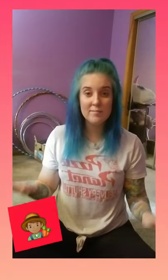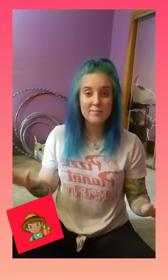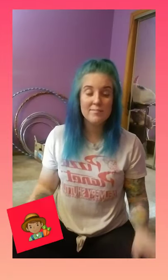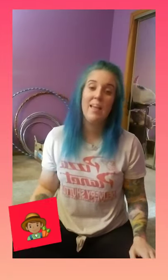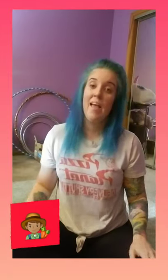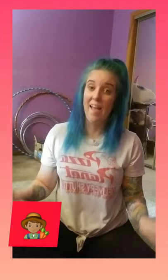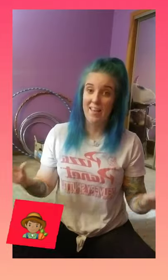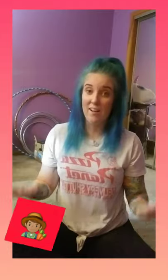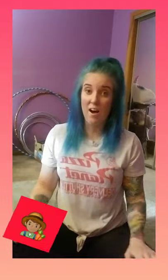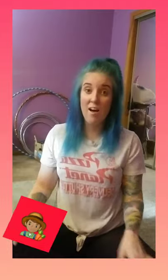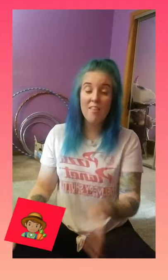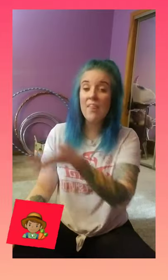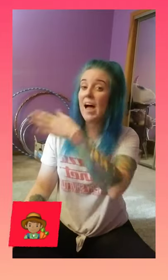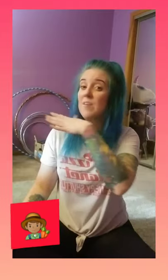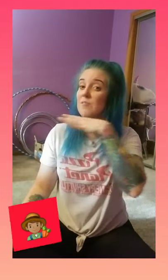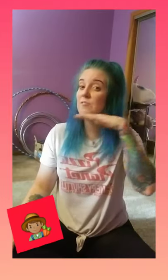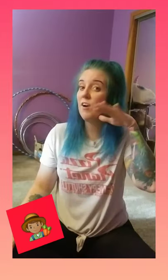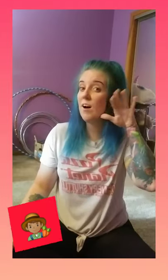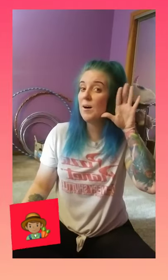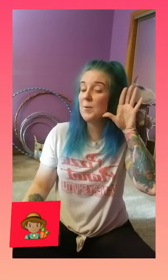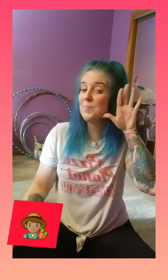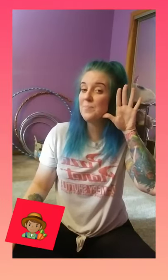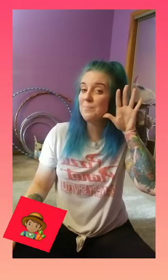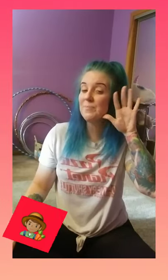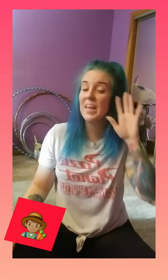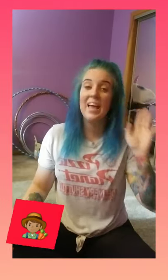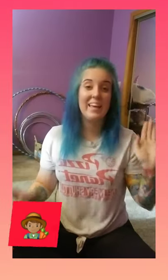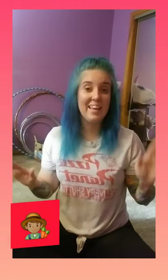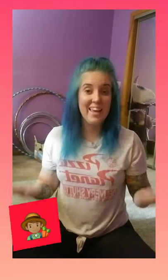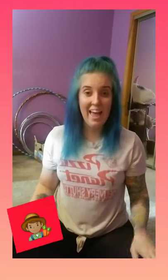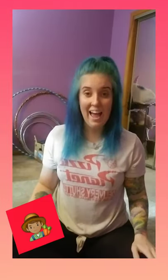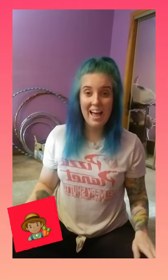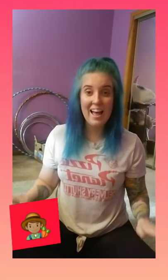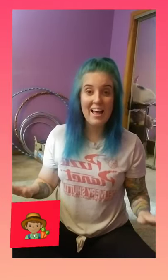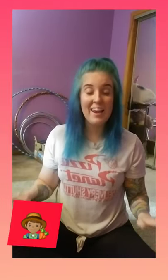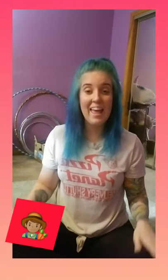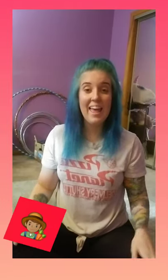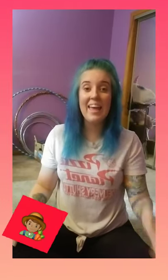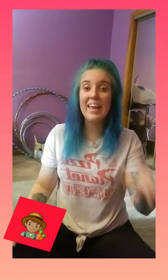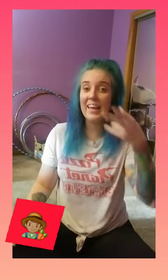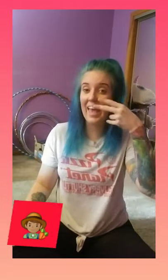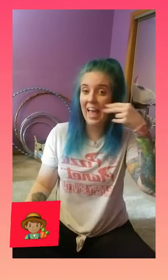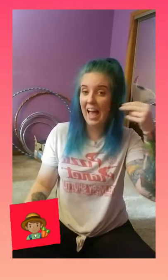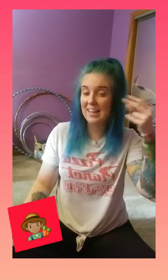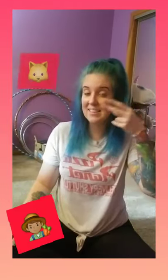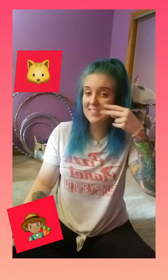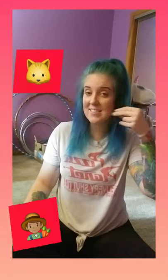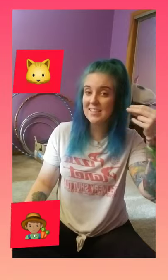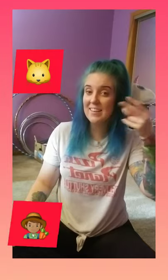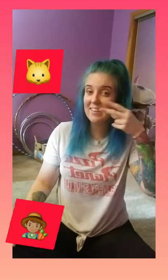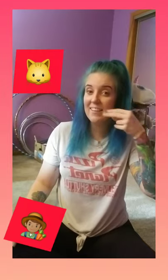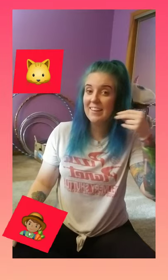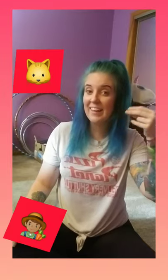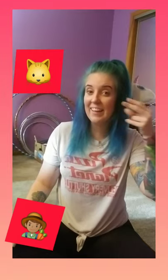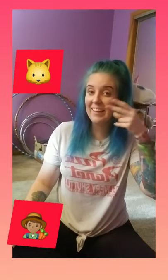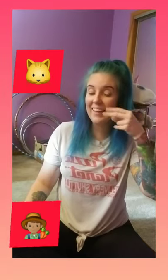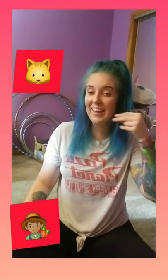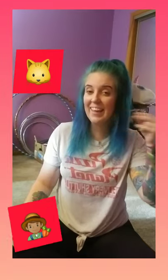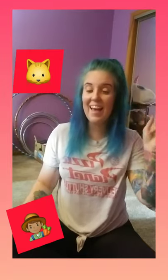And on that farm he had a cat. E-I